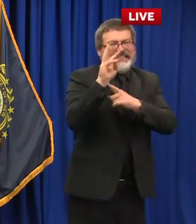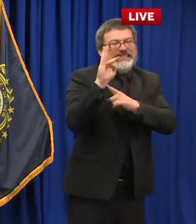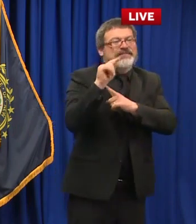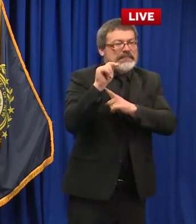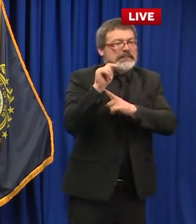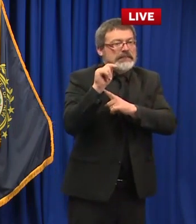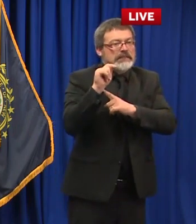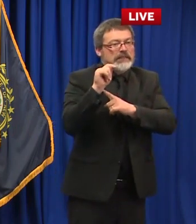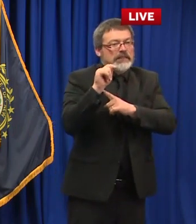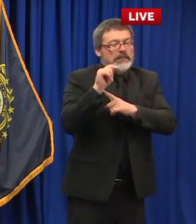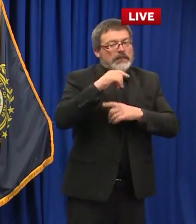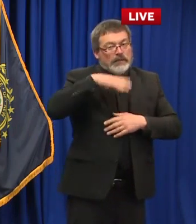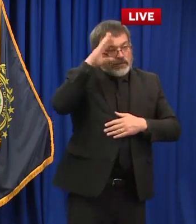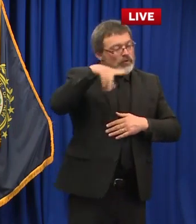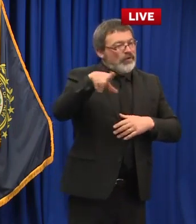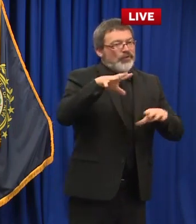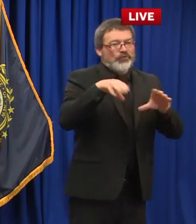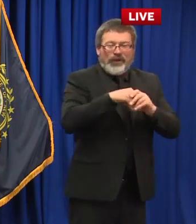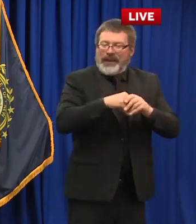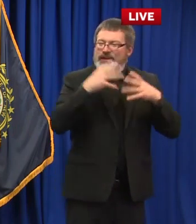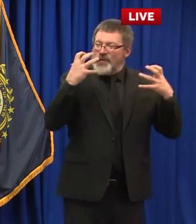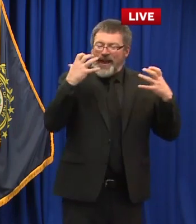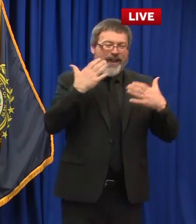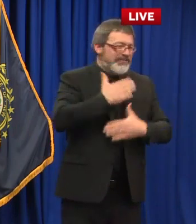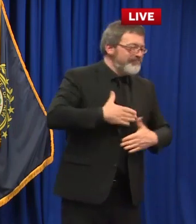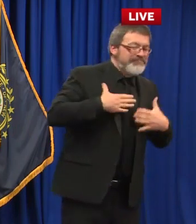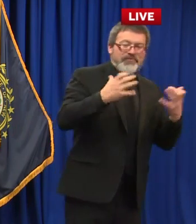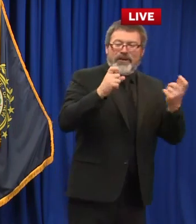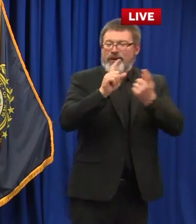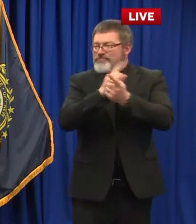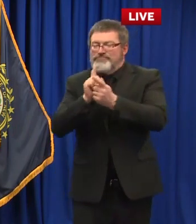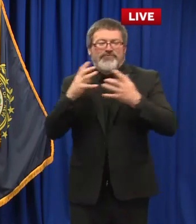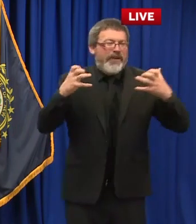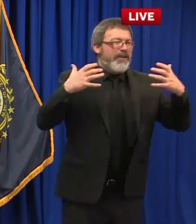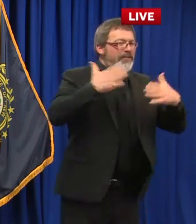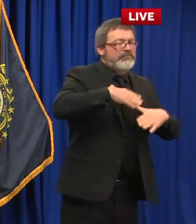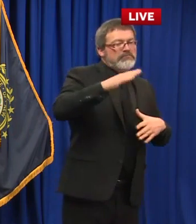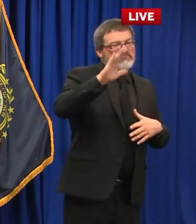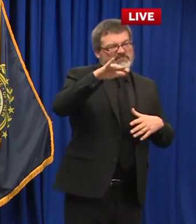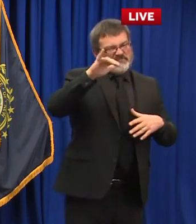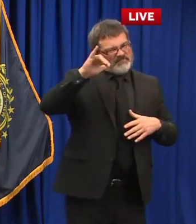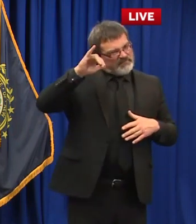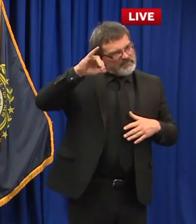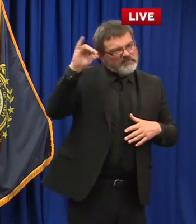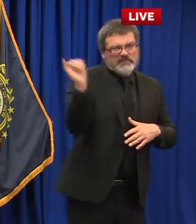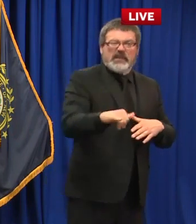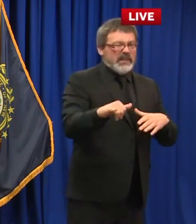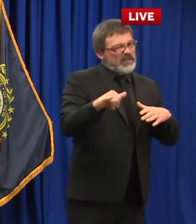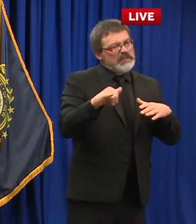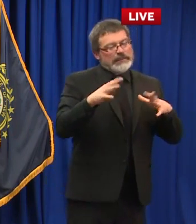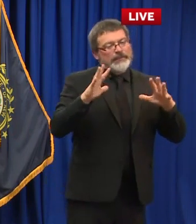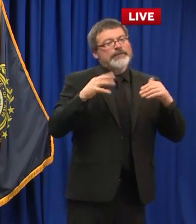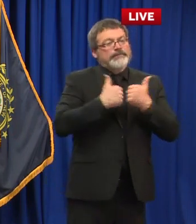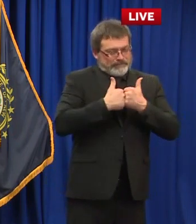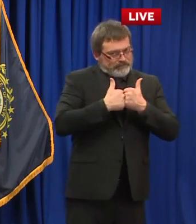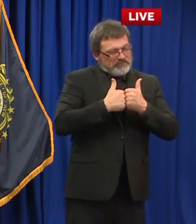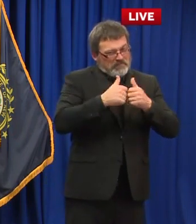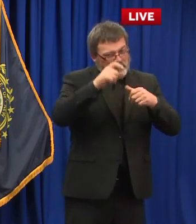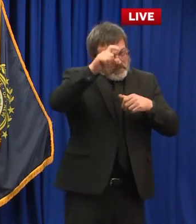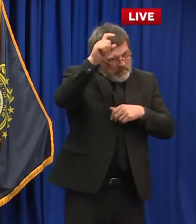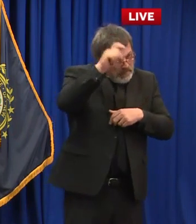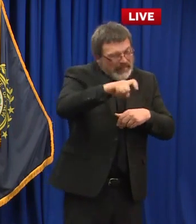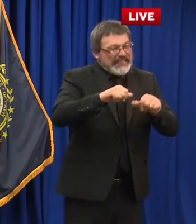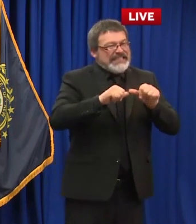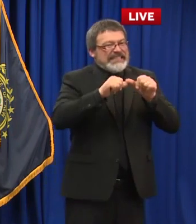celebratory event such as a wedding but it really is important and we think that just allowing this to go forward in some manner with the similar